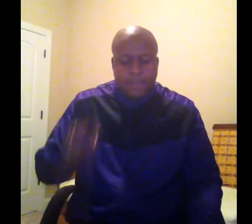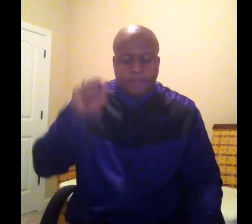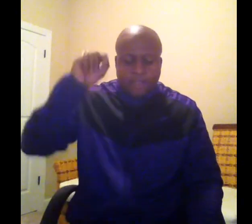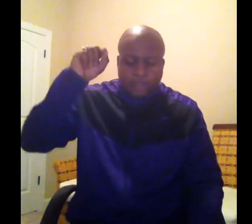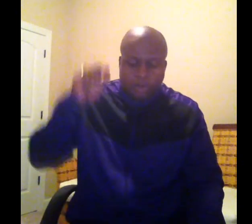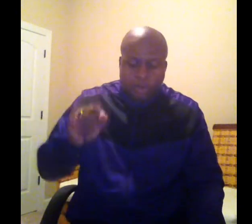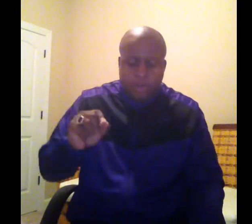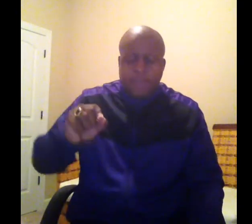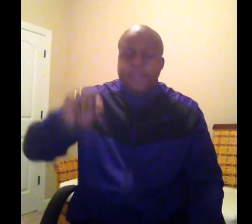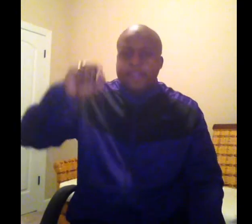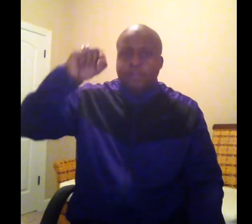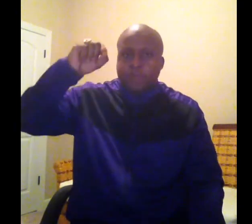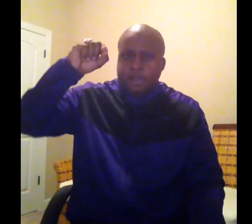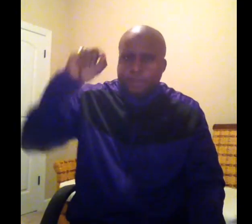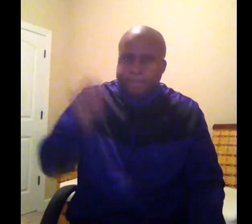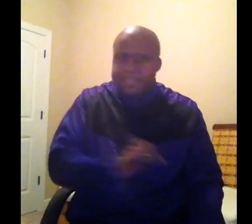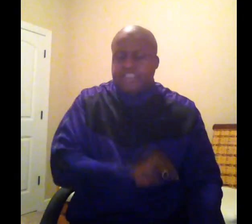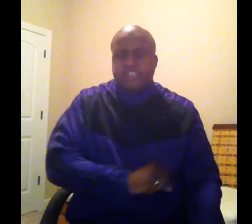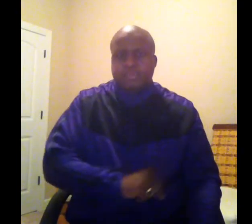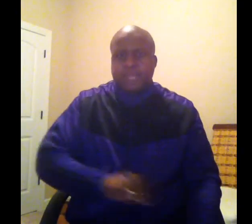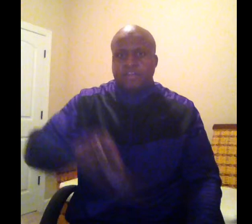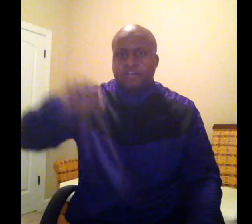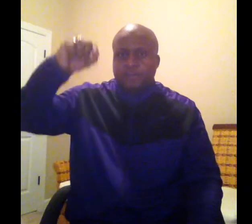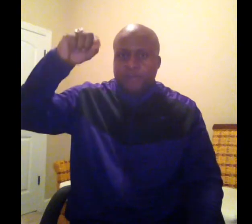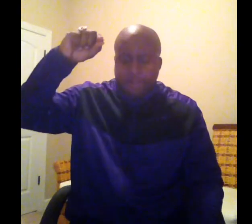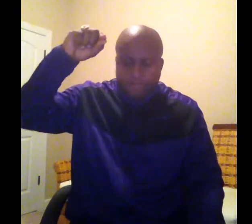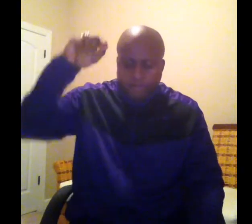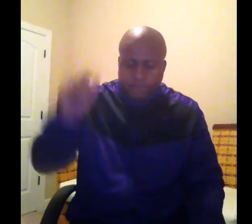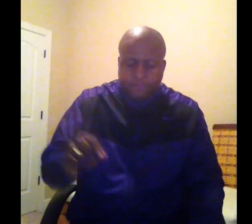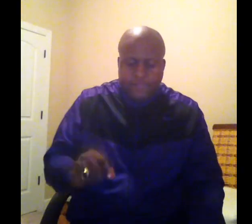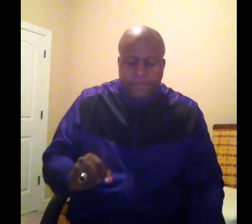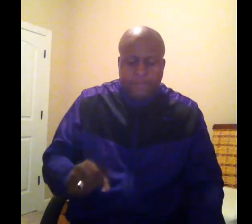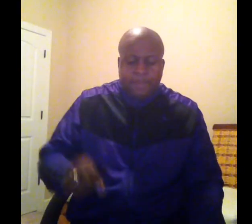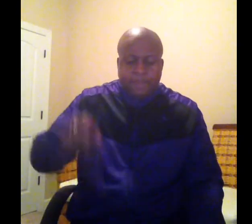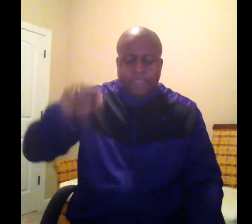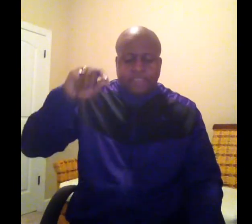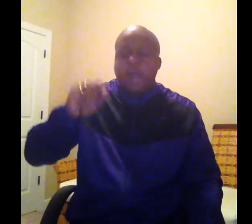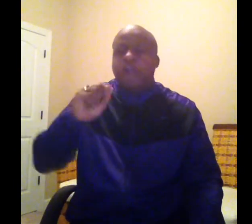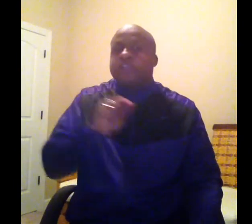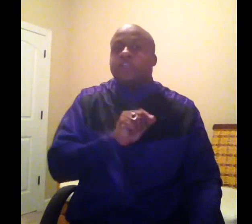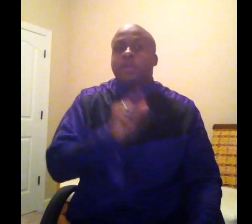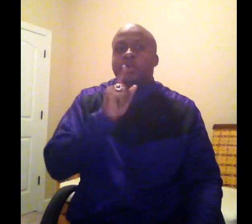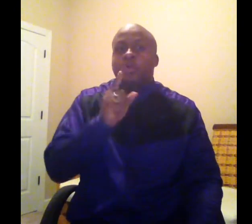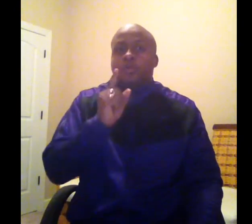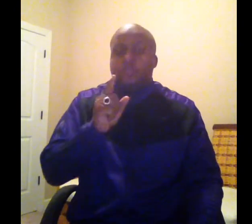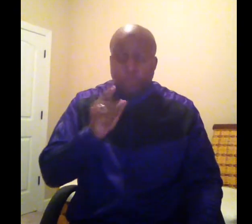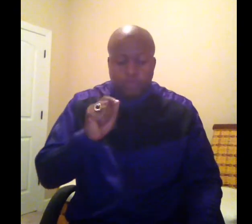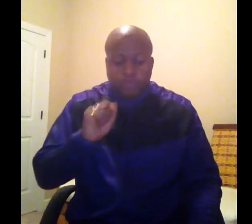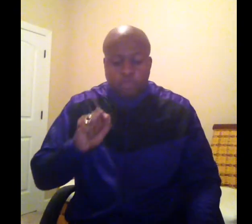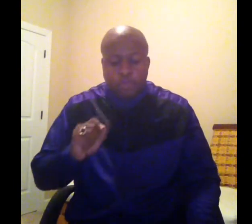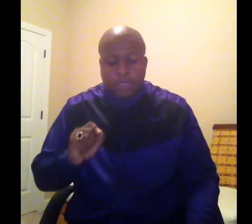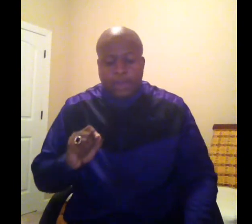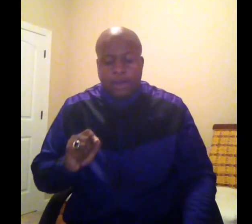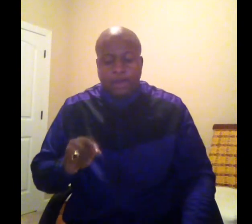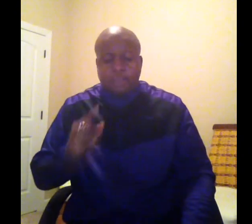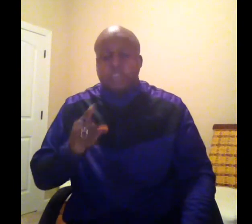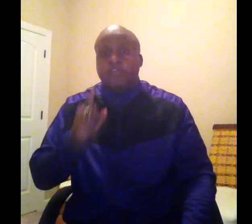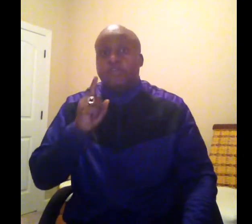that the corner is one of the best spots for development. It's hard to know who you truly are until you've